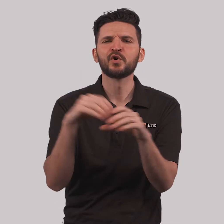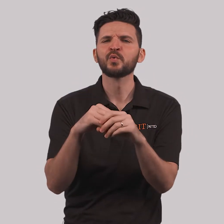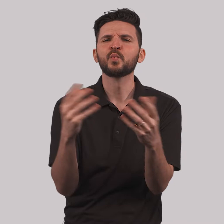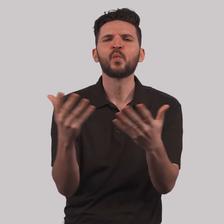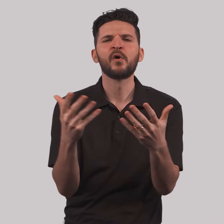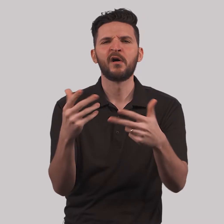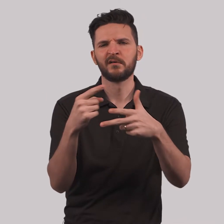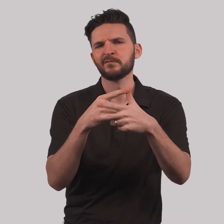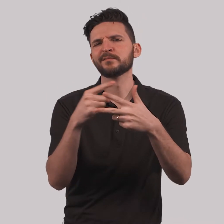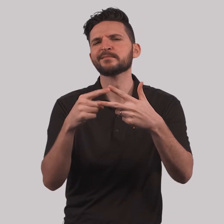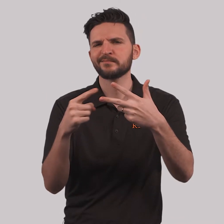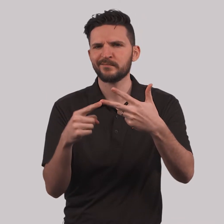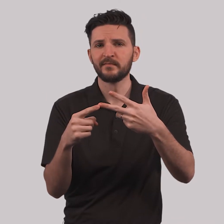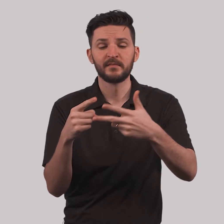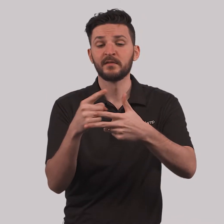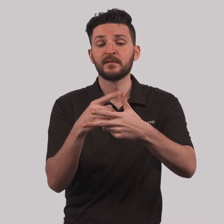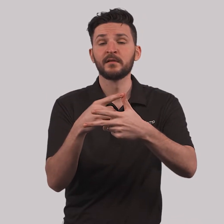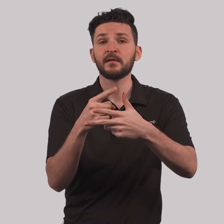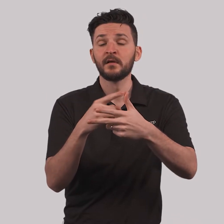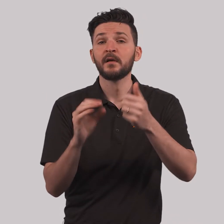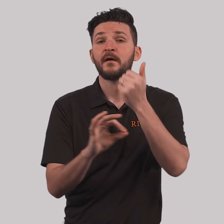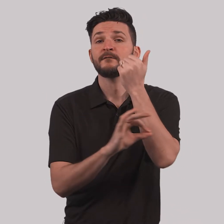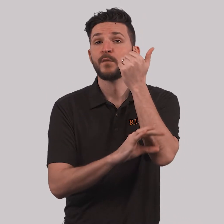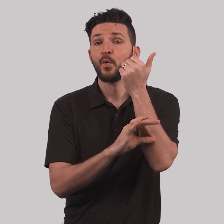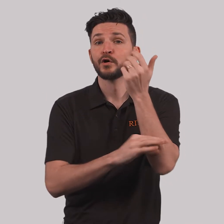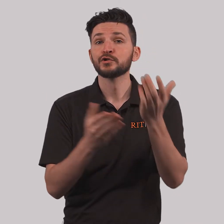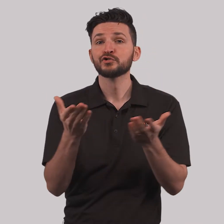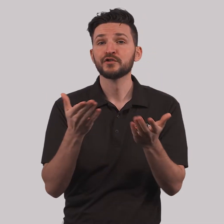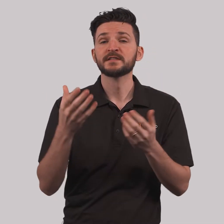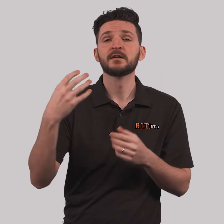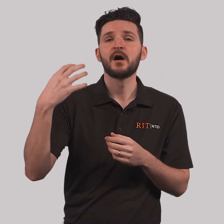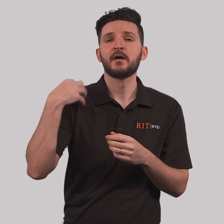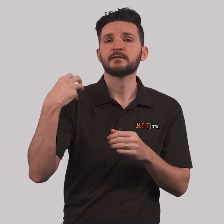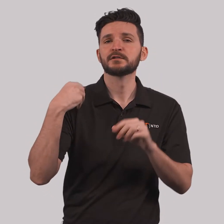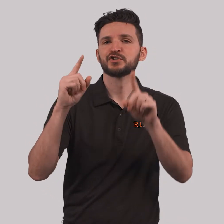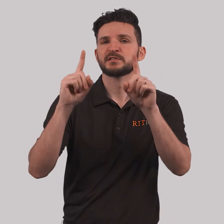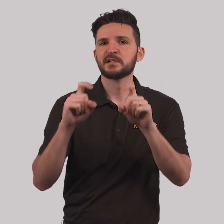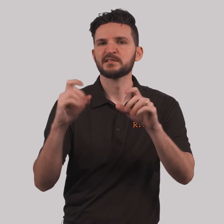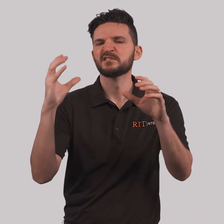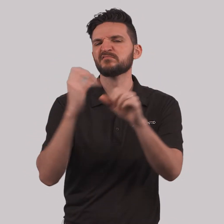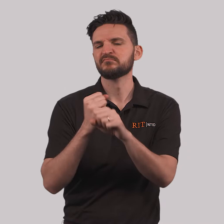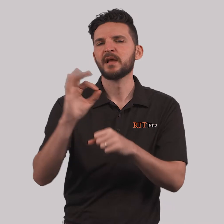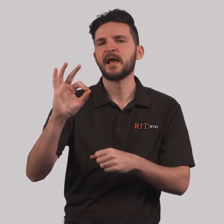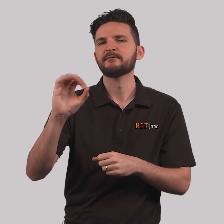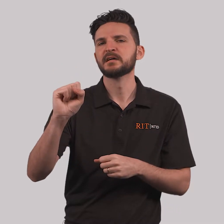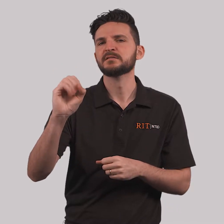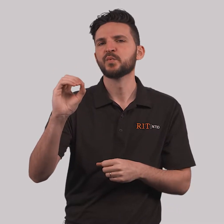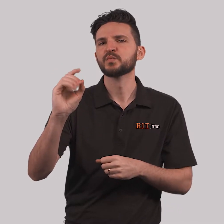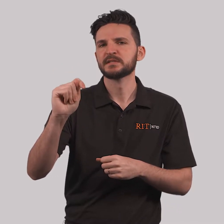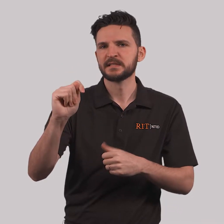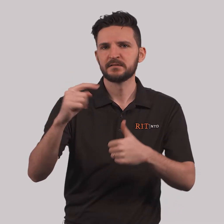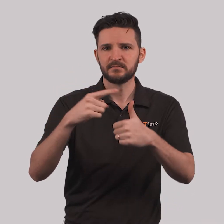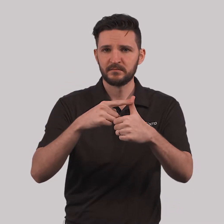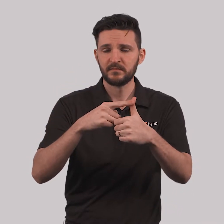The Foreign Service application process includes the Foreign Service Officer Test, or FSOT,